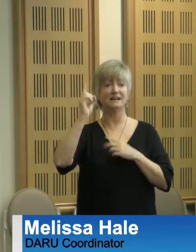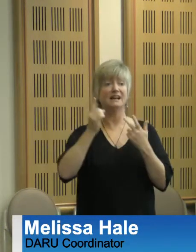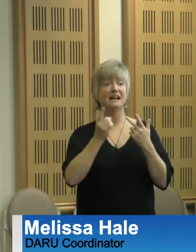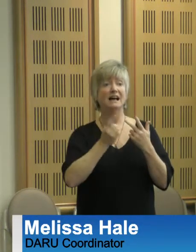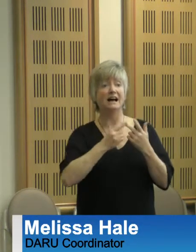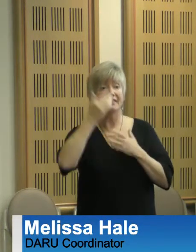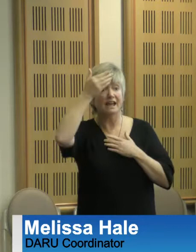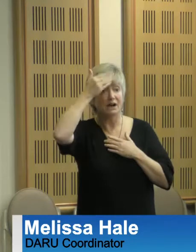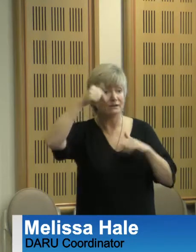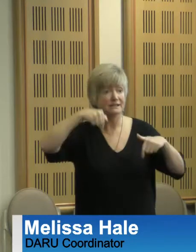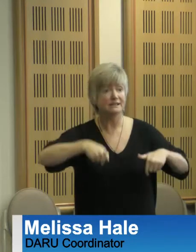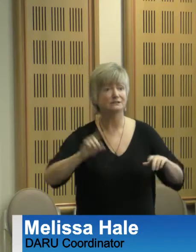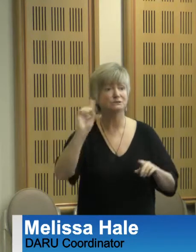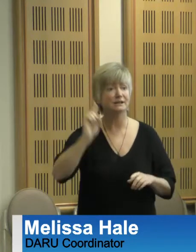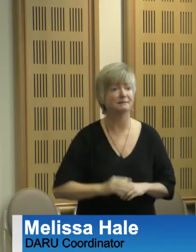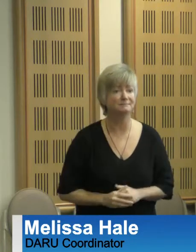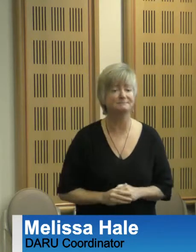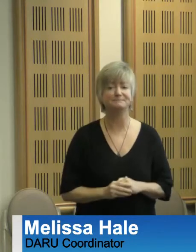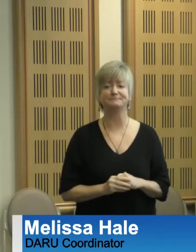other communities who may be here today.